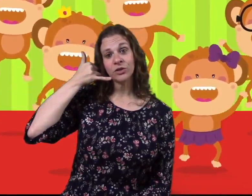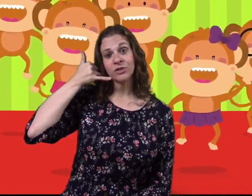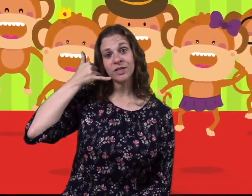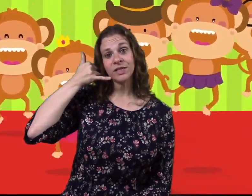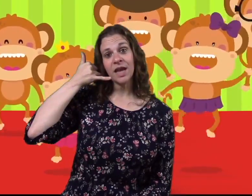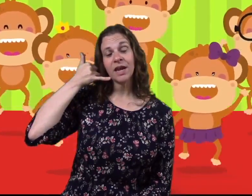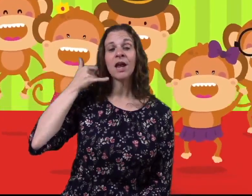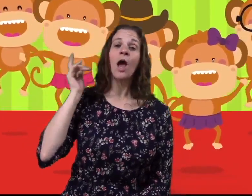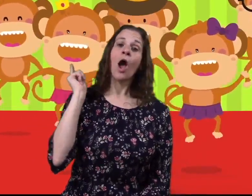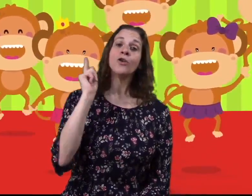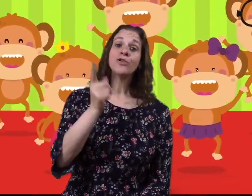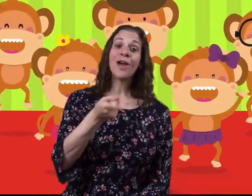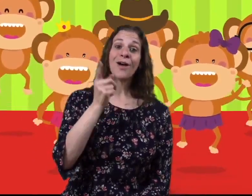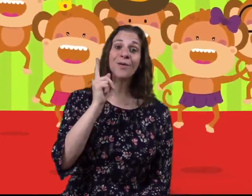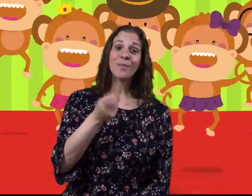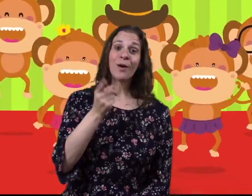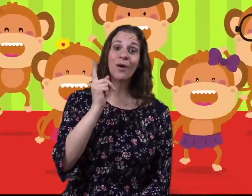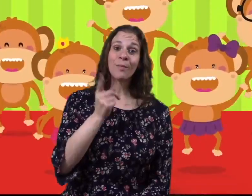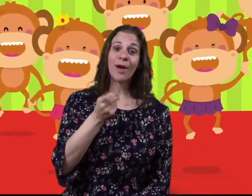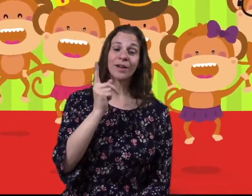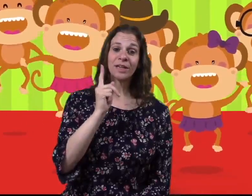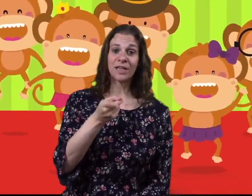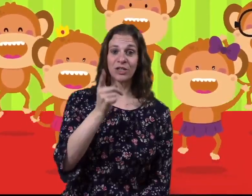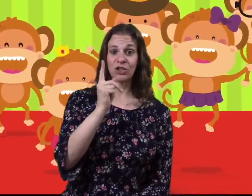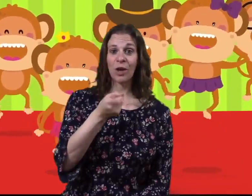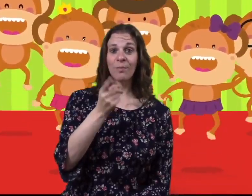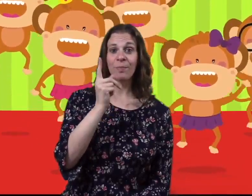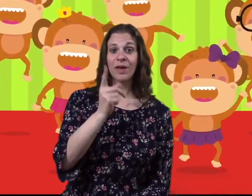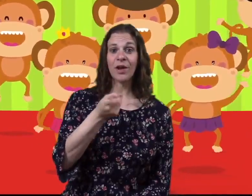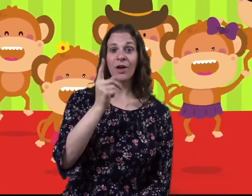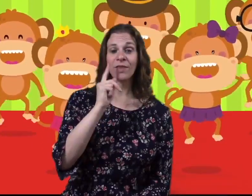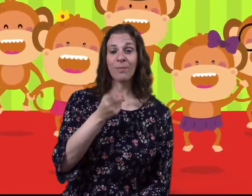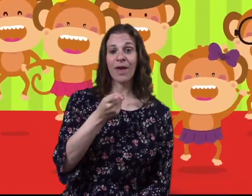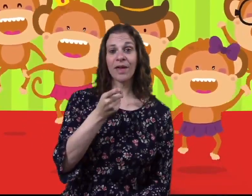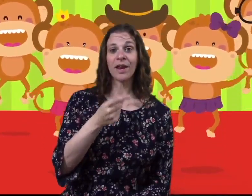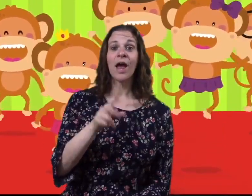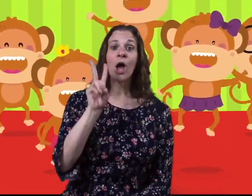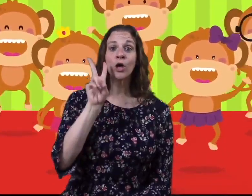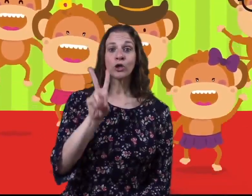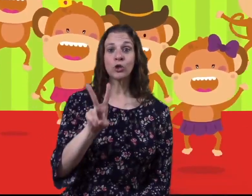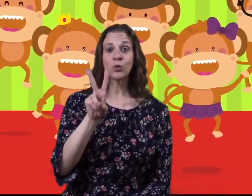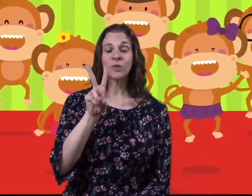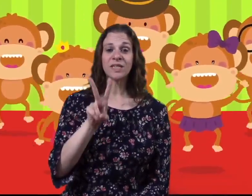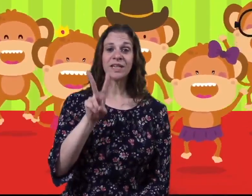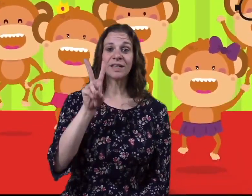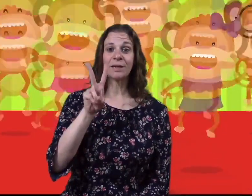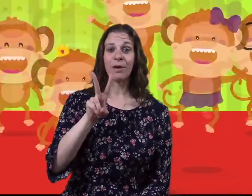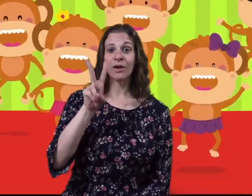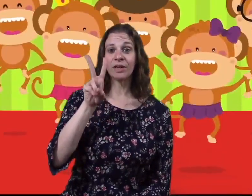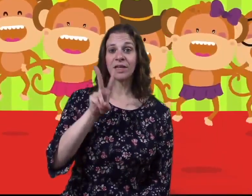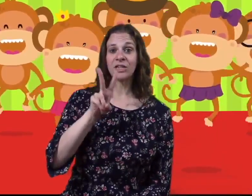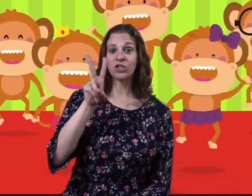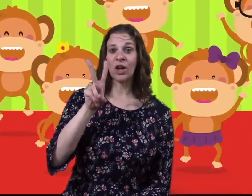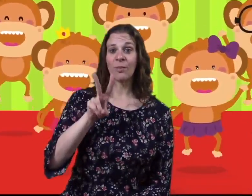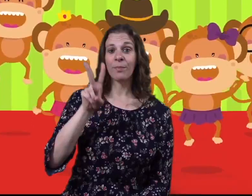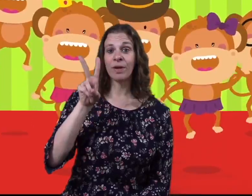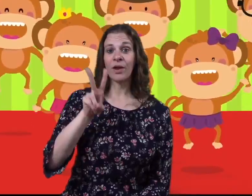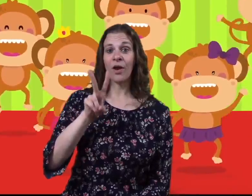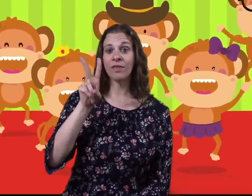said, No more monkeys jumping on the bed. Two silly monkeys jumping on the